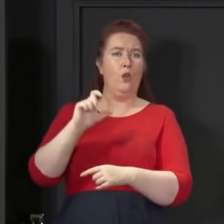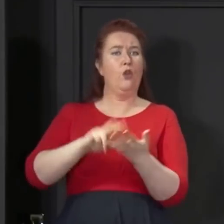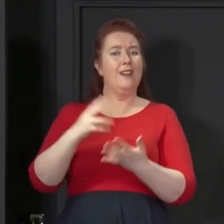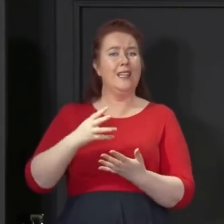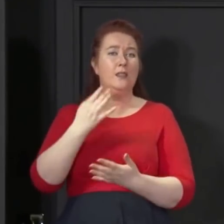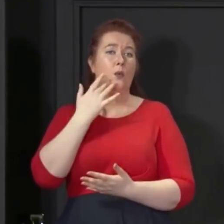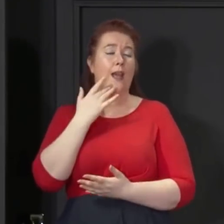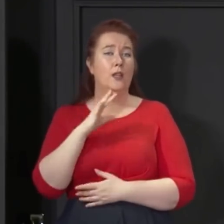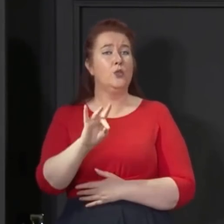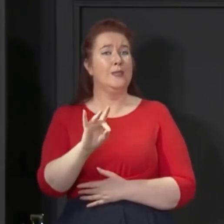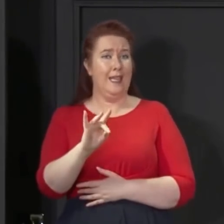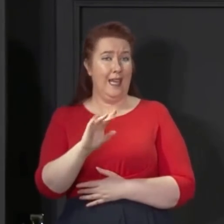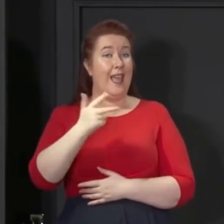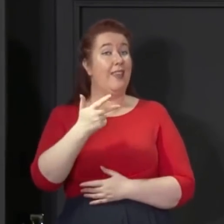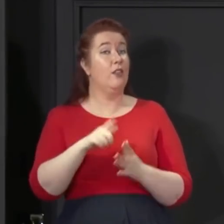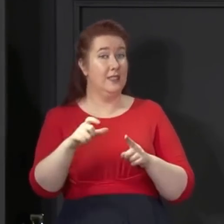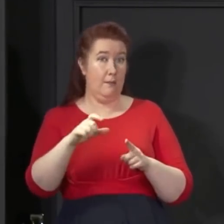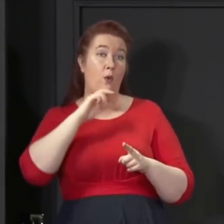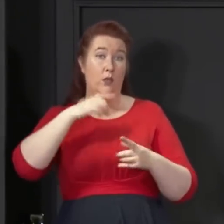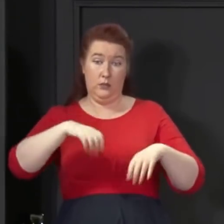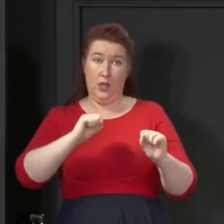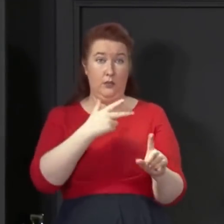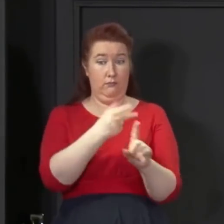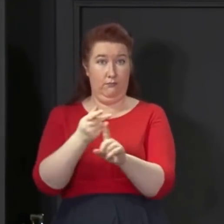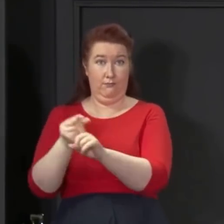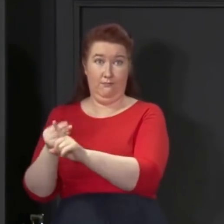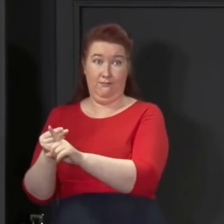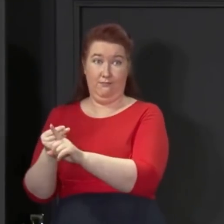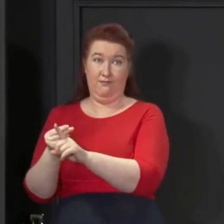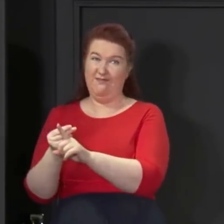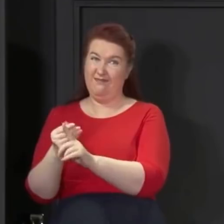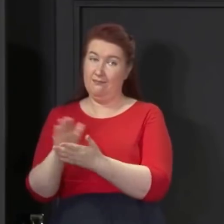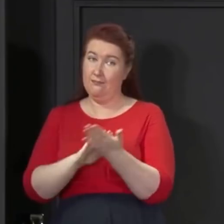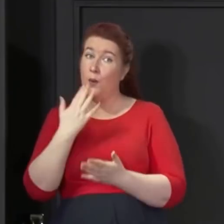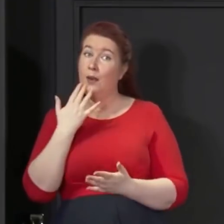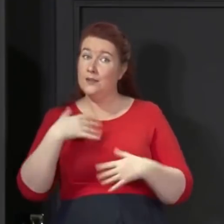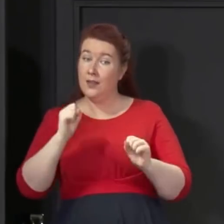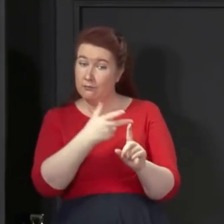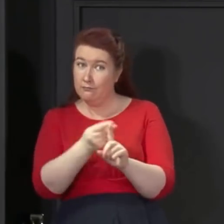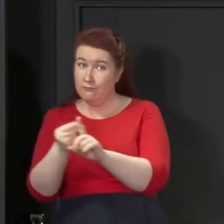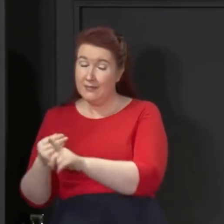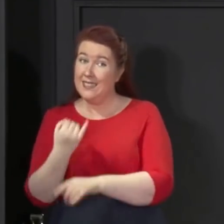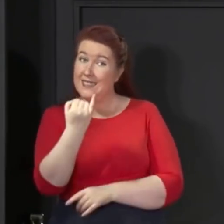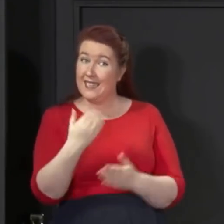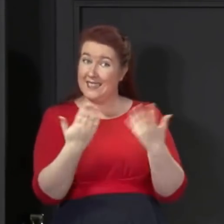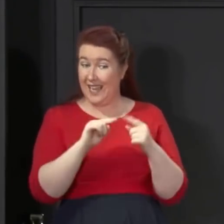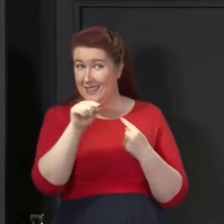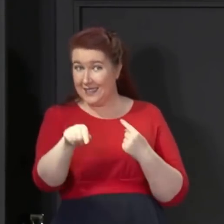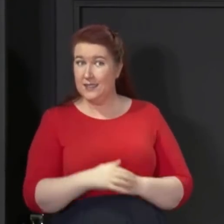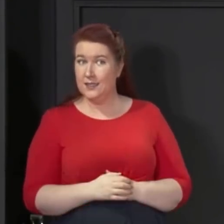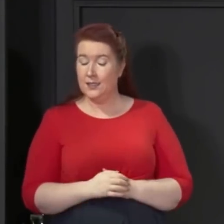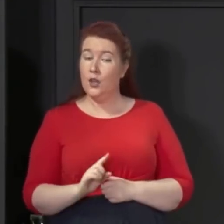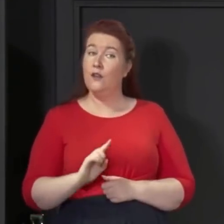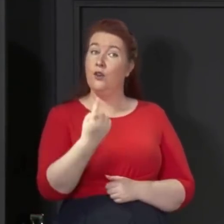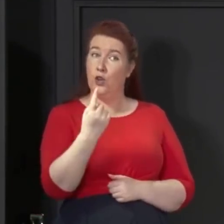Tuesday the 8th of December. That is just six days from now. I'm going to say that again. The first